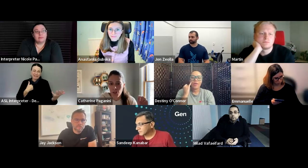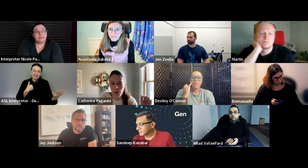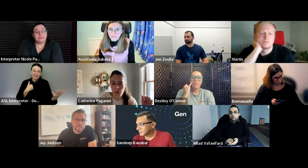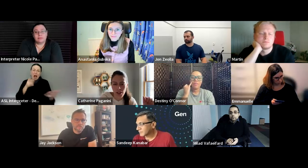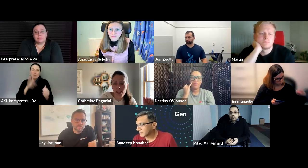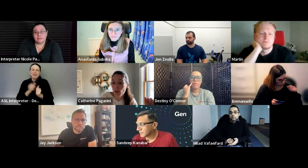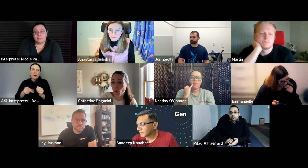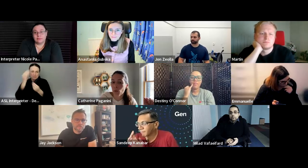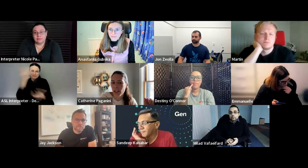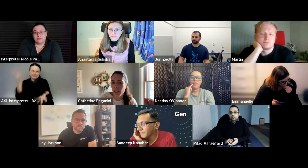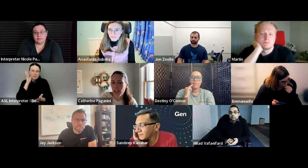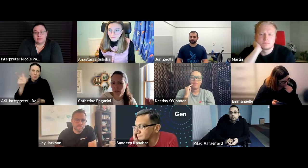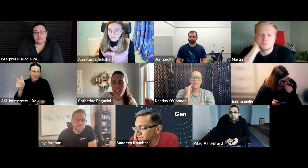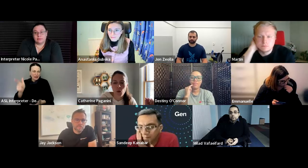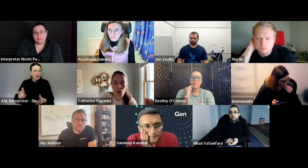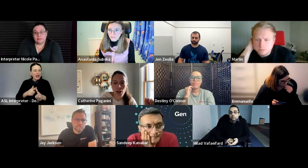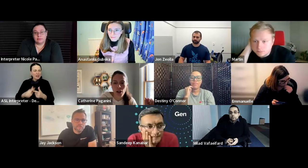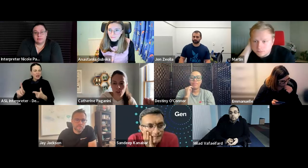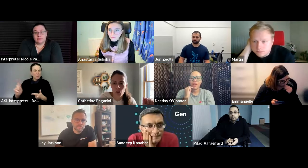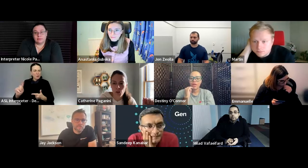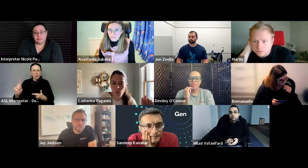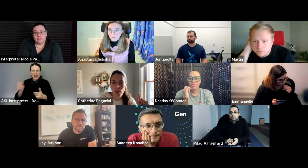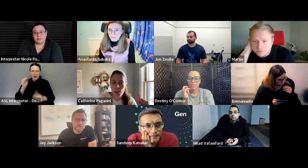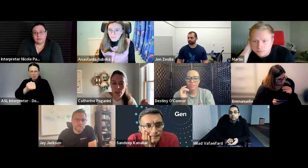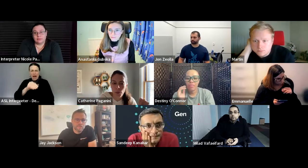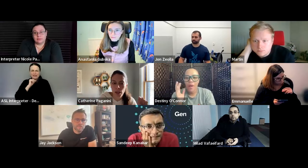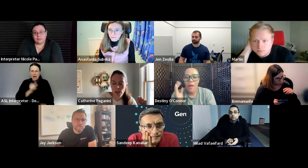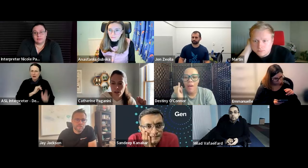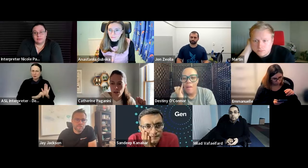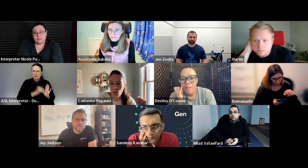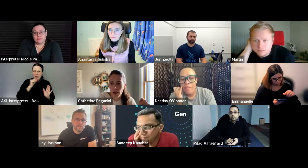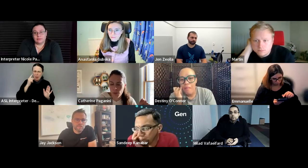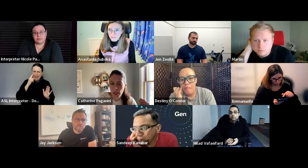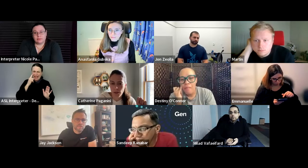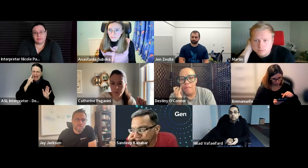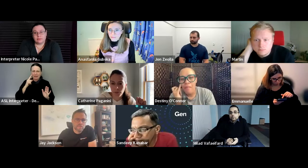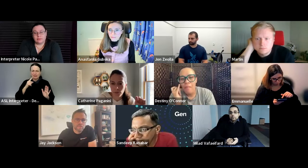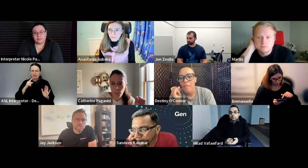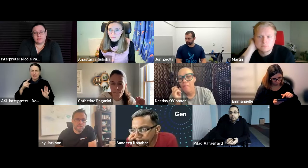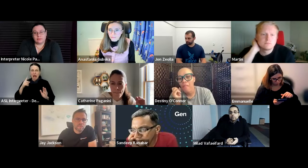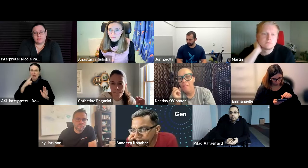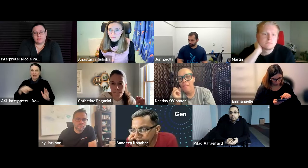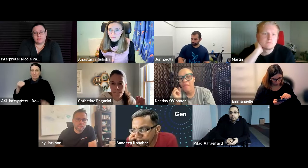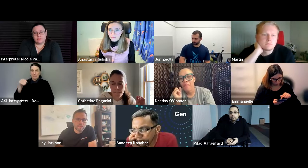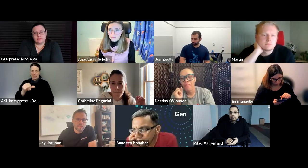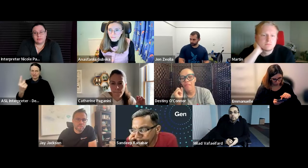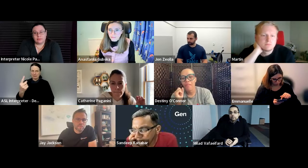i'll follow up with more information about what it is and where it would live i think it would not live on youtube the paid the one that is paid